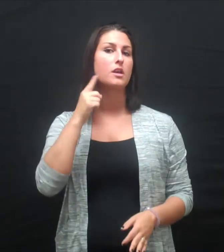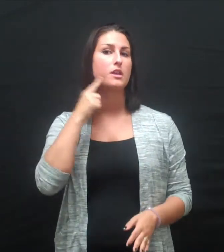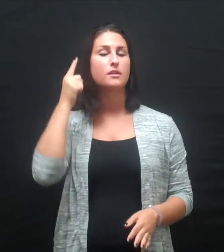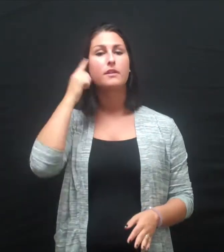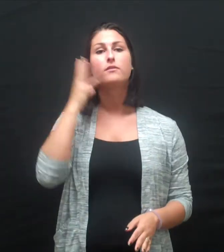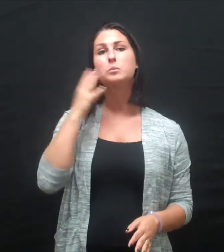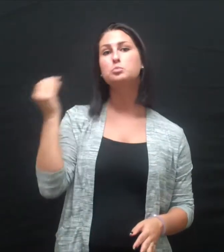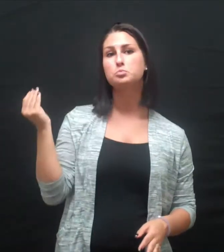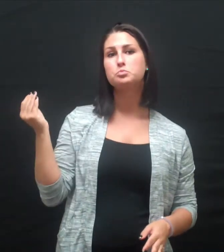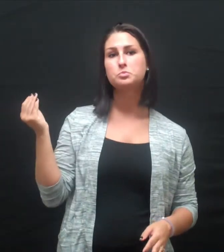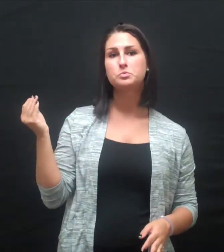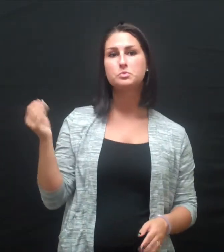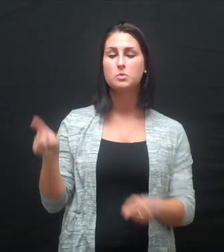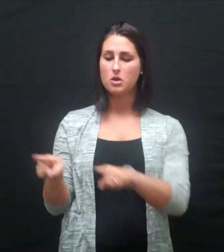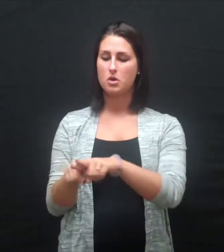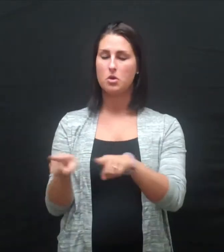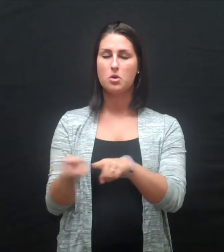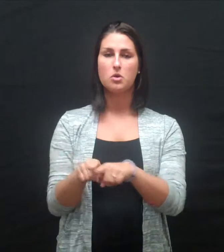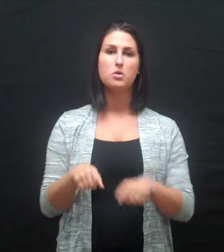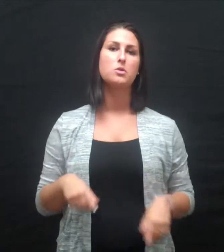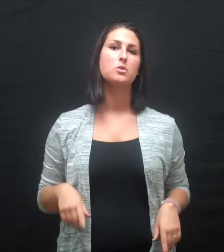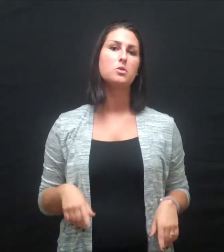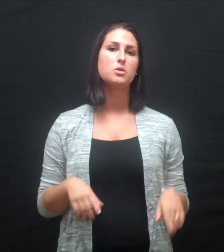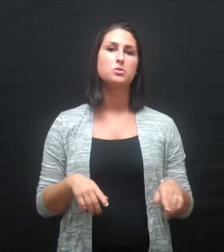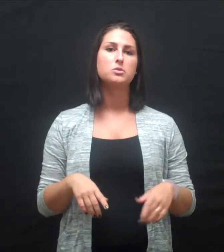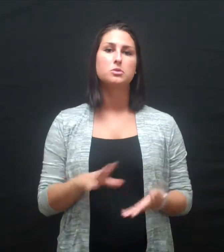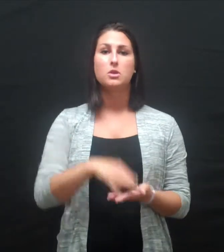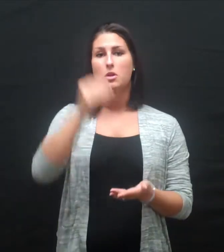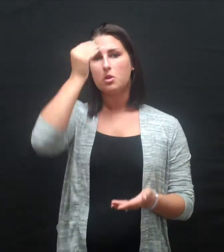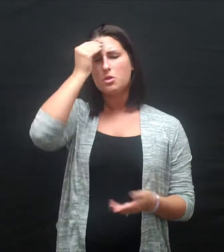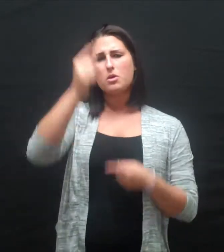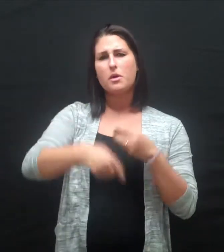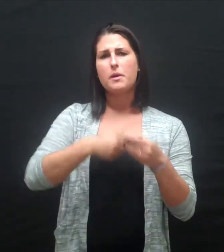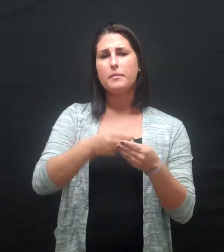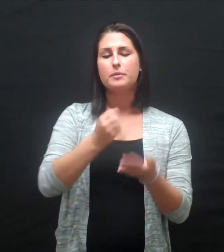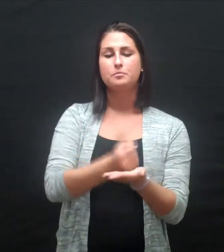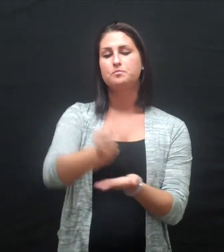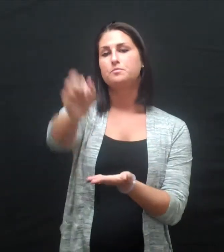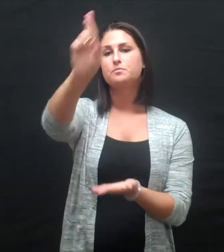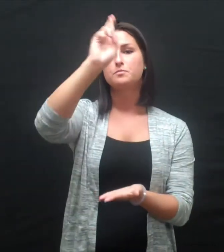I also learned about St. Rita's School for the Deaf during community-based learning.